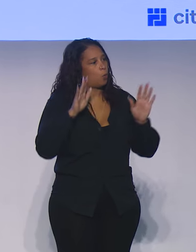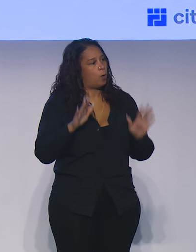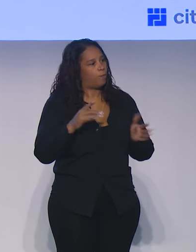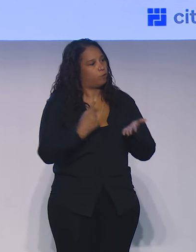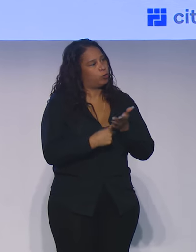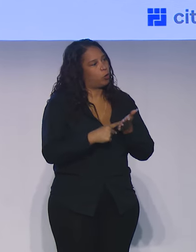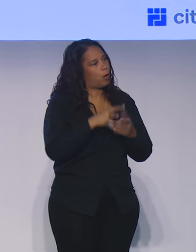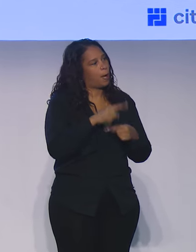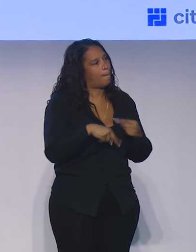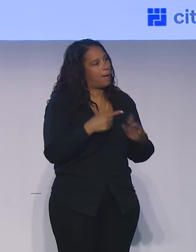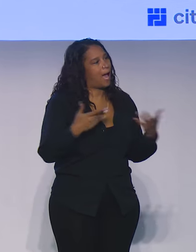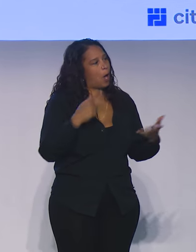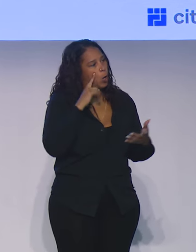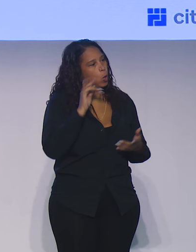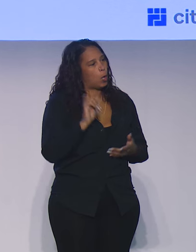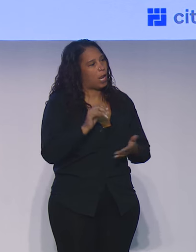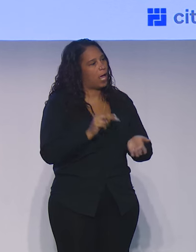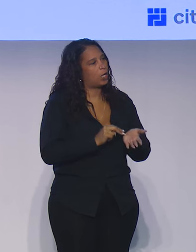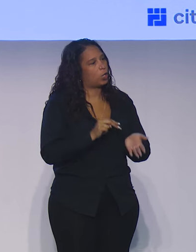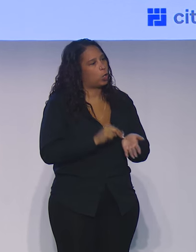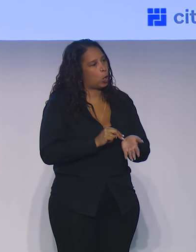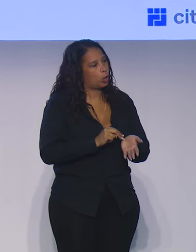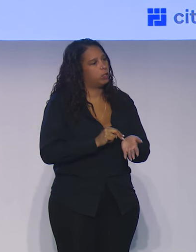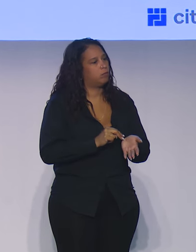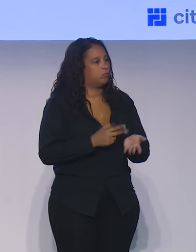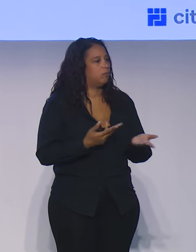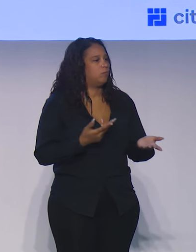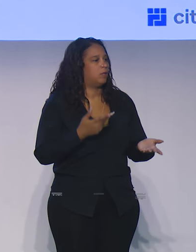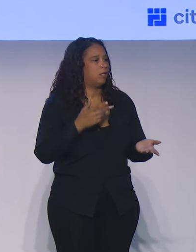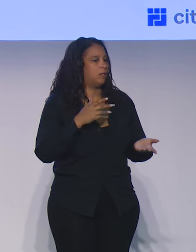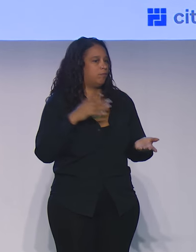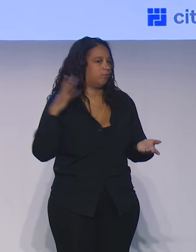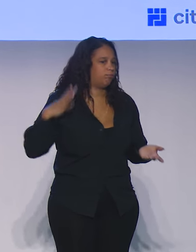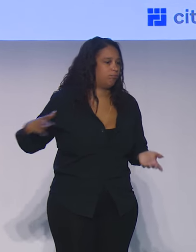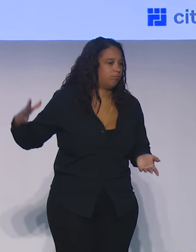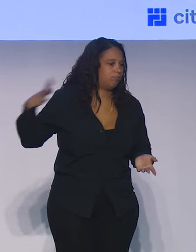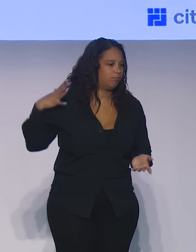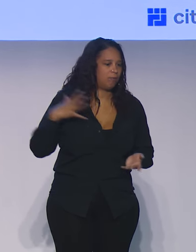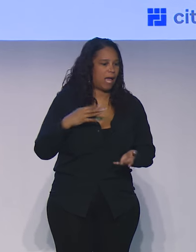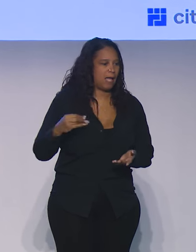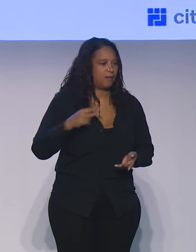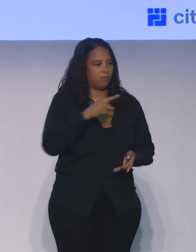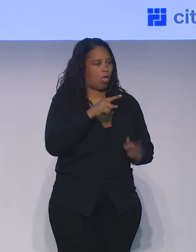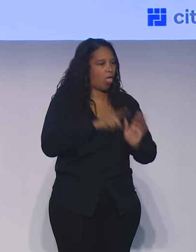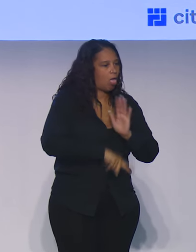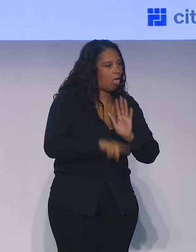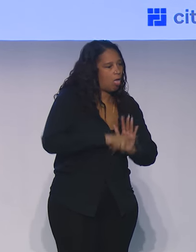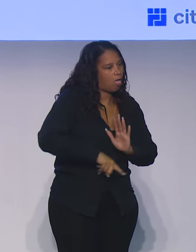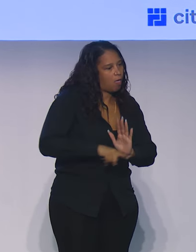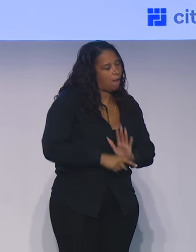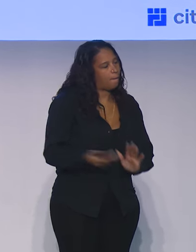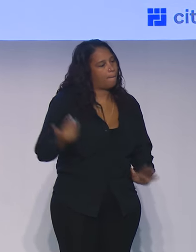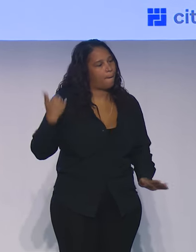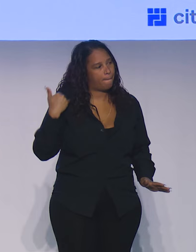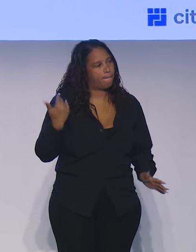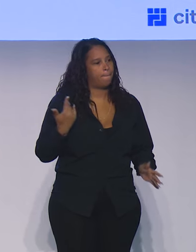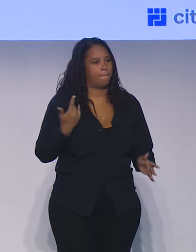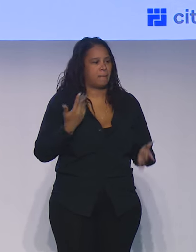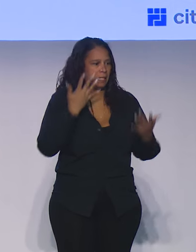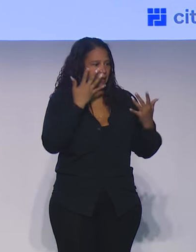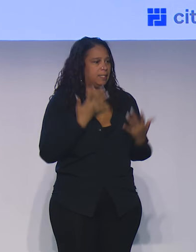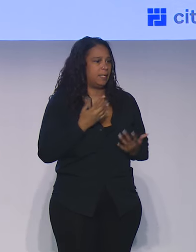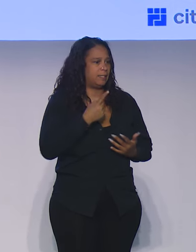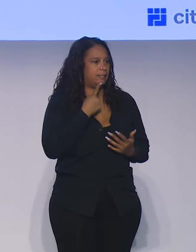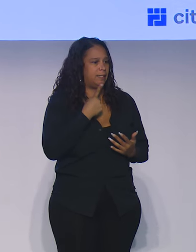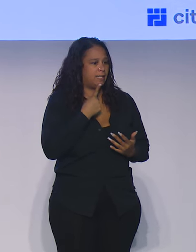nurse practitioner early in the days of that and how much backlash you experienced. And it saddens me to say that we still